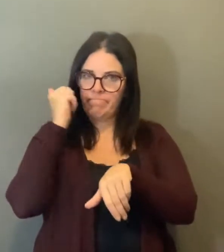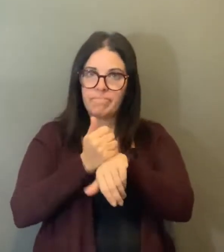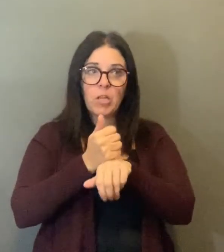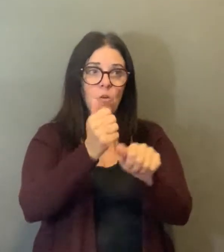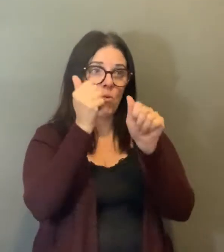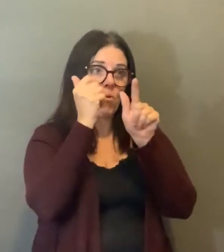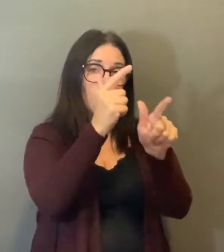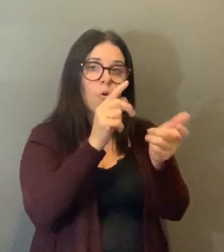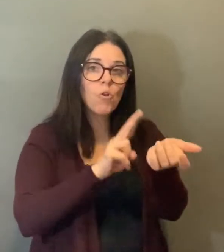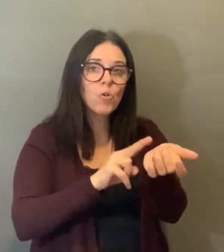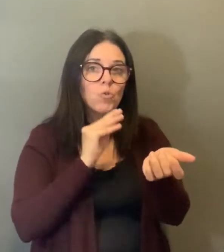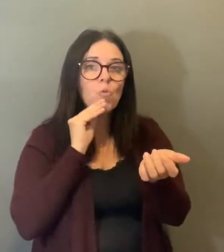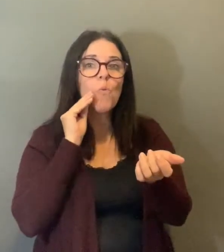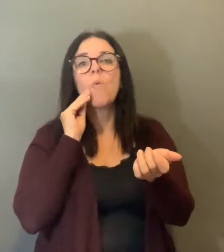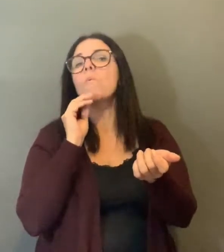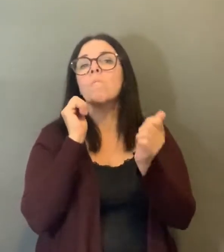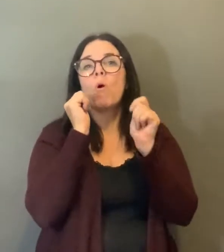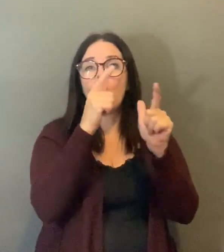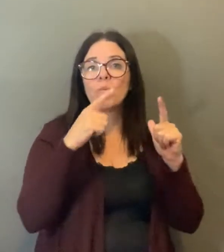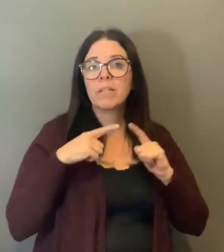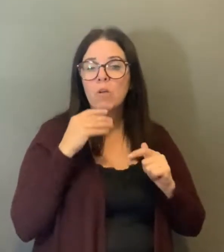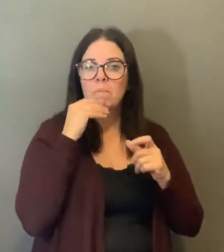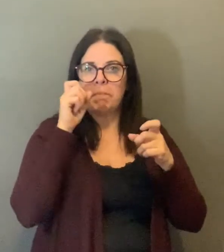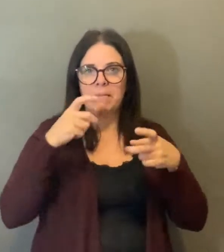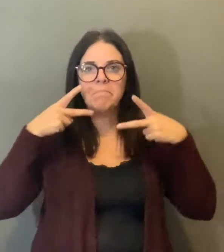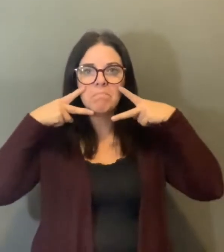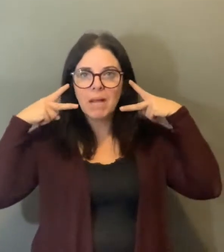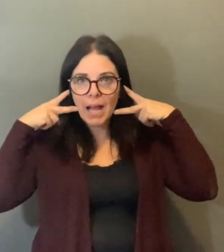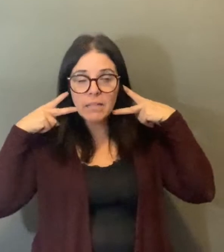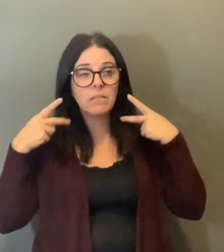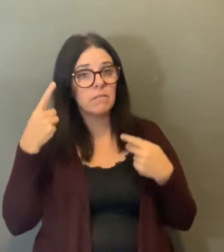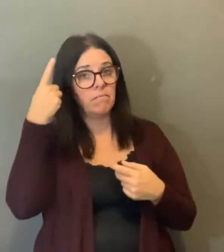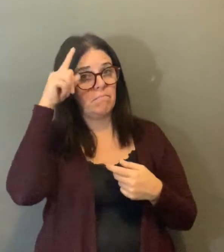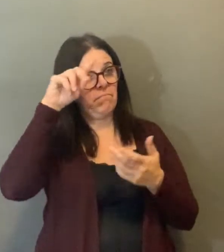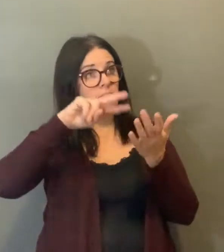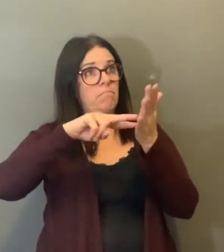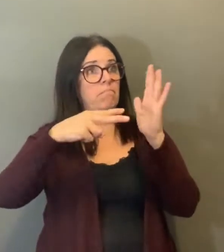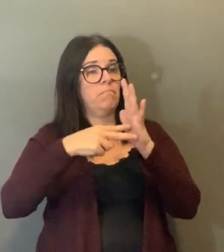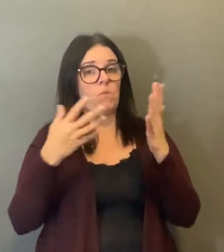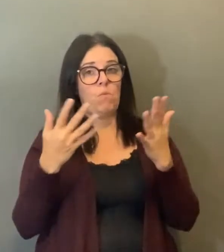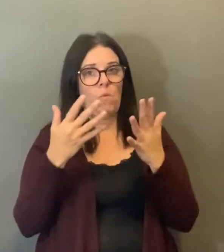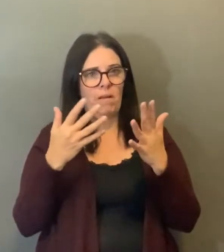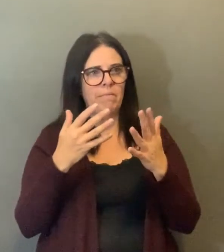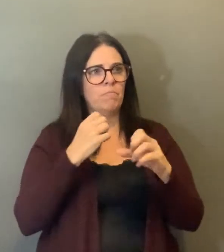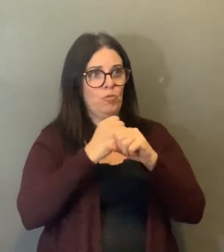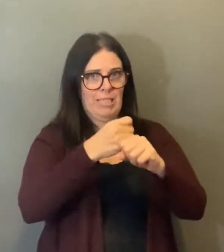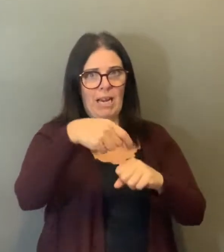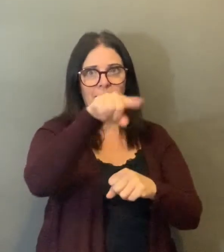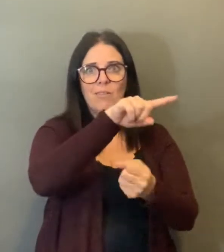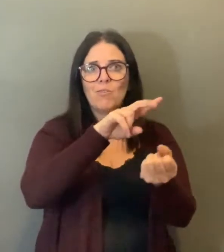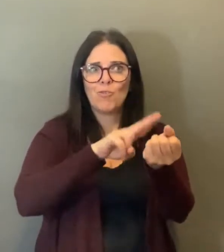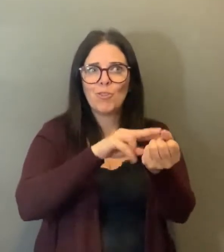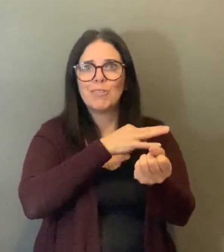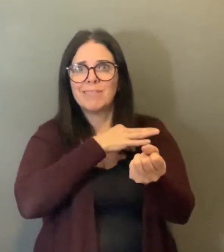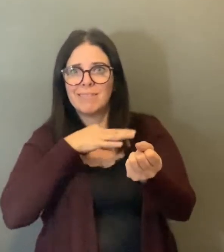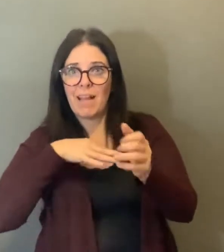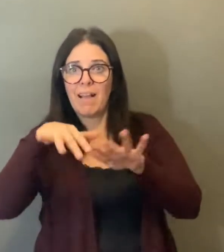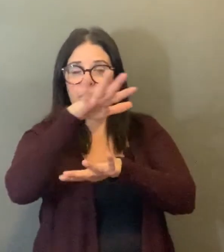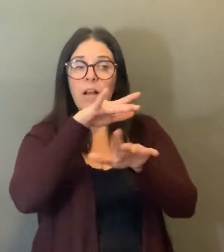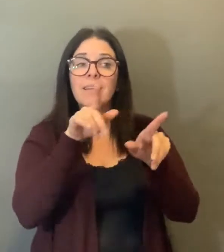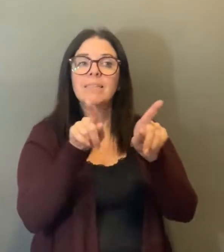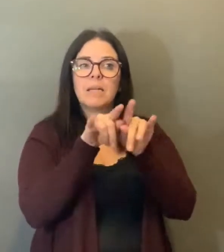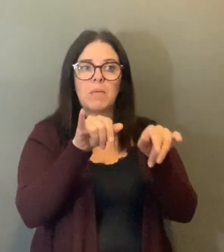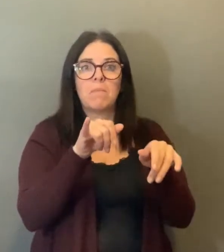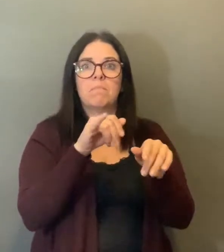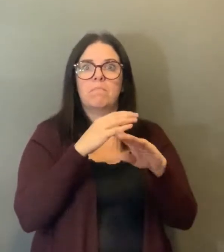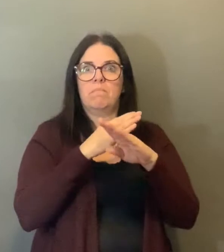It was all, we were also directed to increase testing in the long-term care home and retirement home to detect cases early and ability to